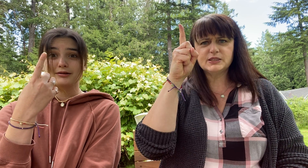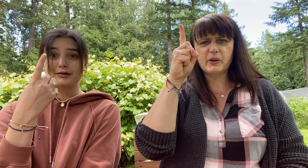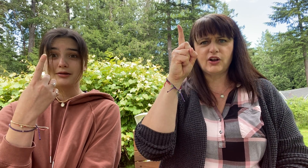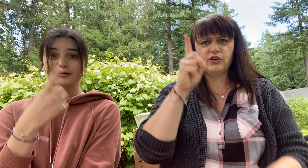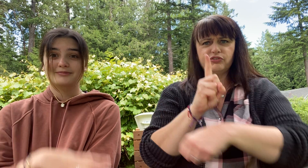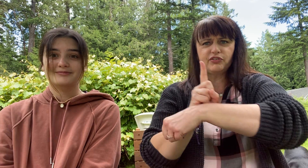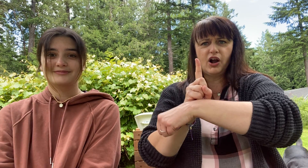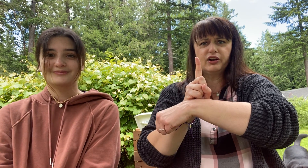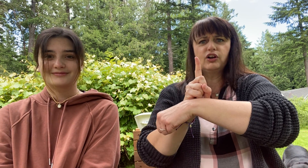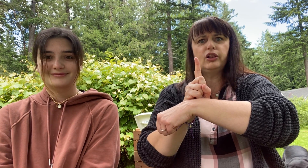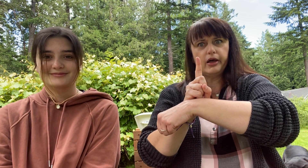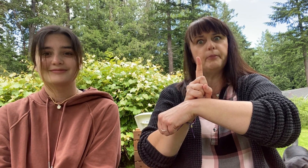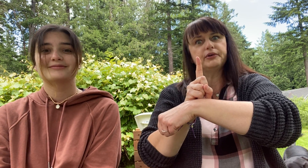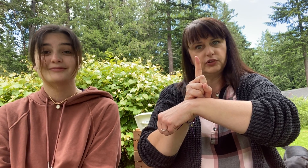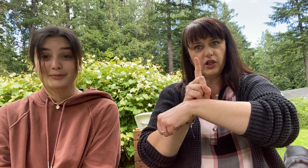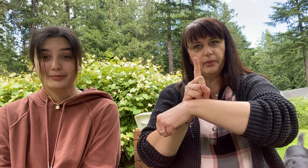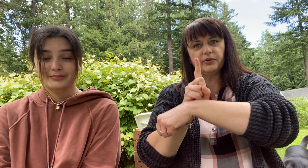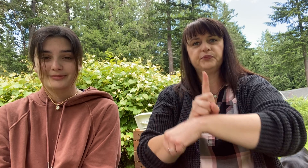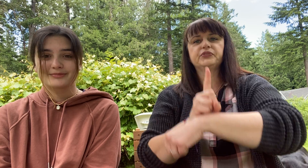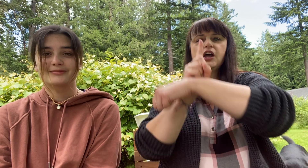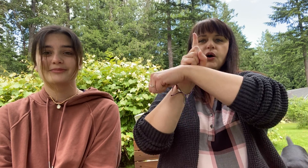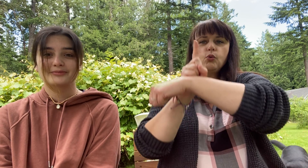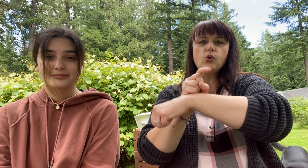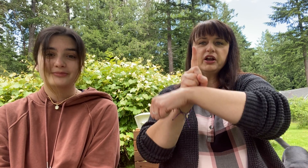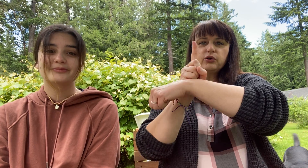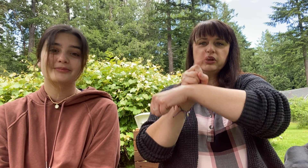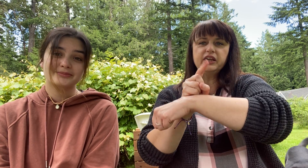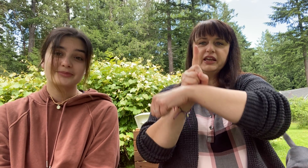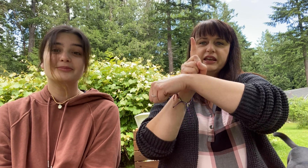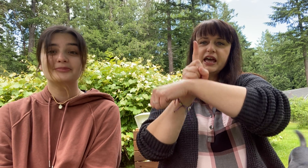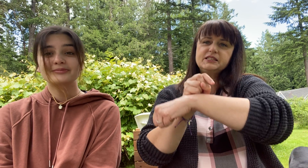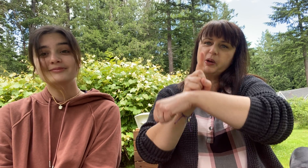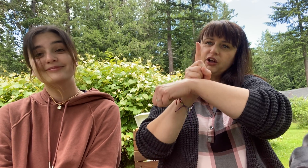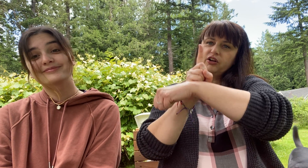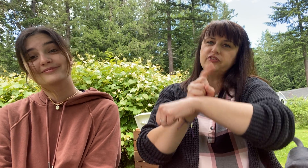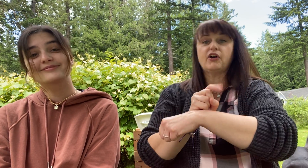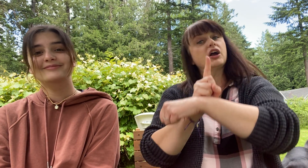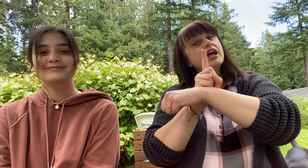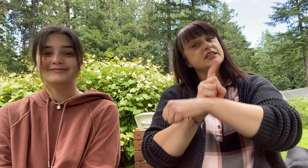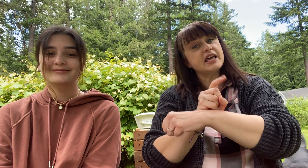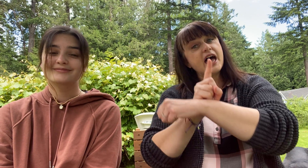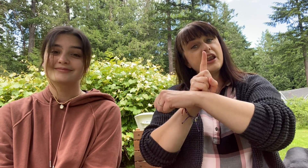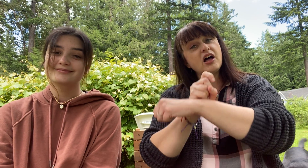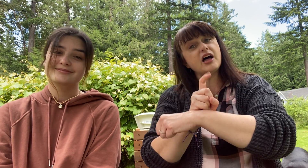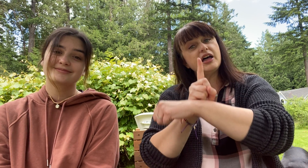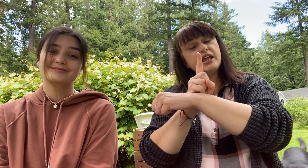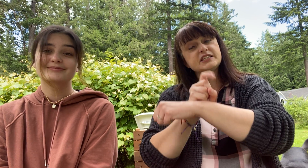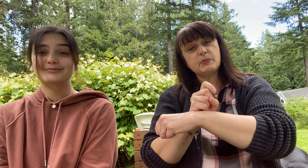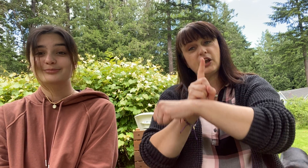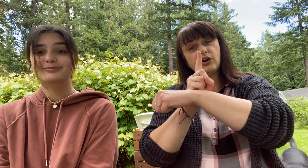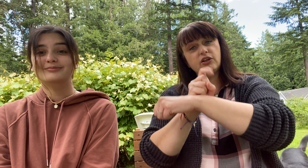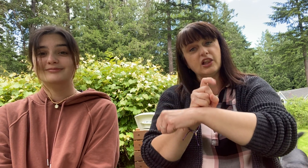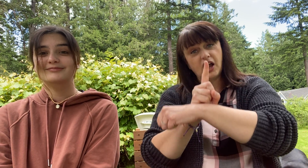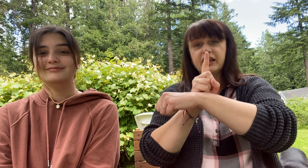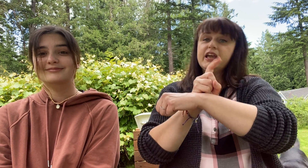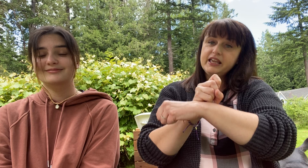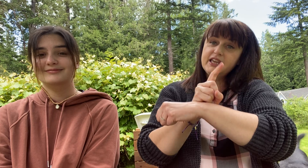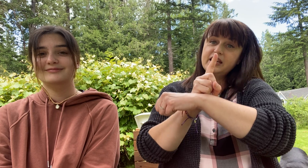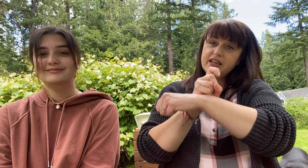speckled frogs. Glub, glub. One green and speckled frogs sat on a speckled log eating